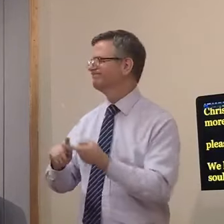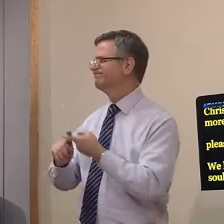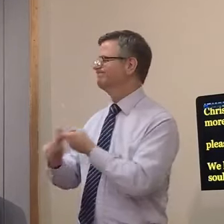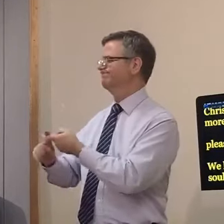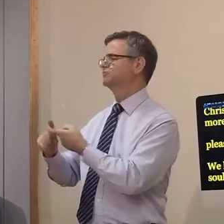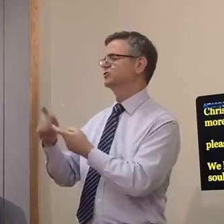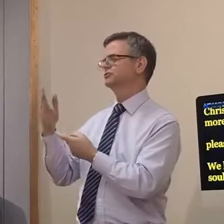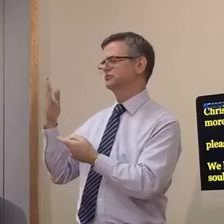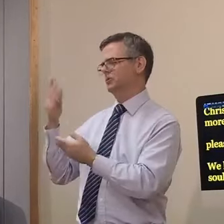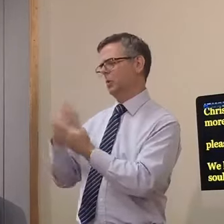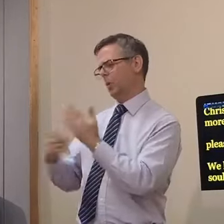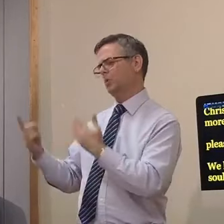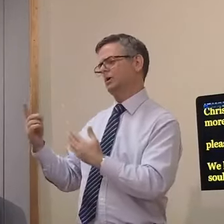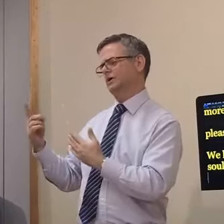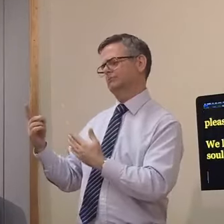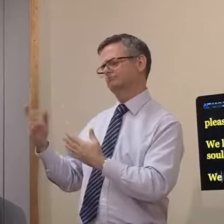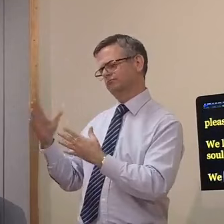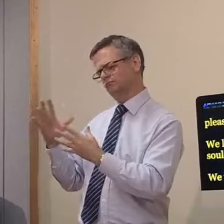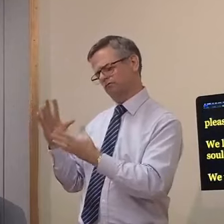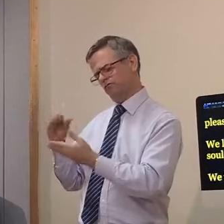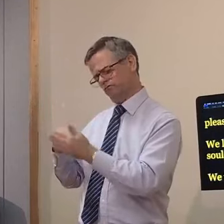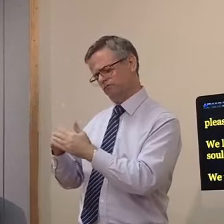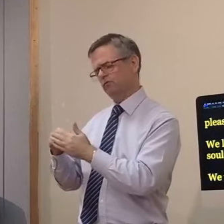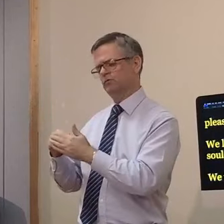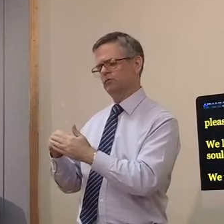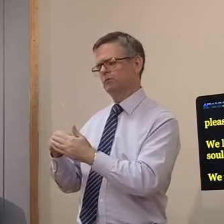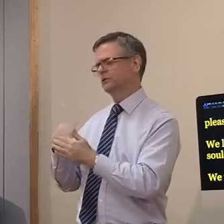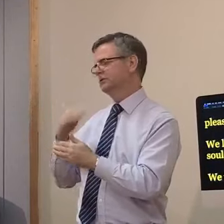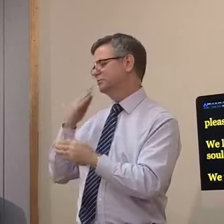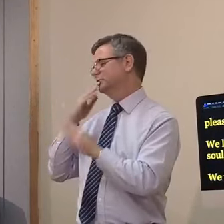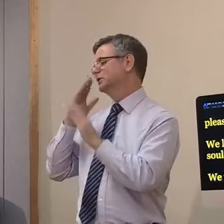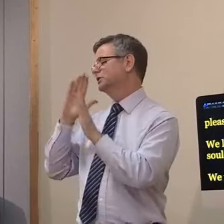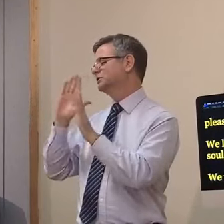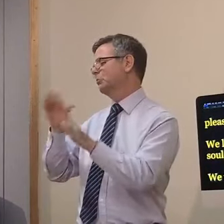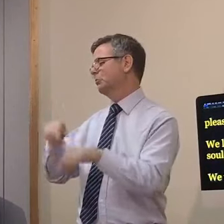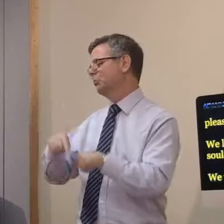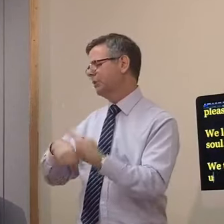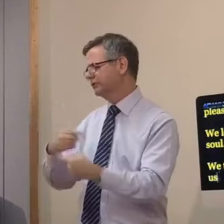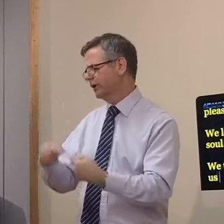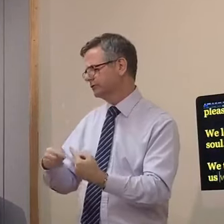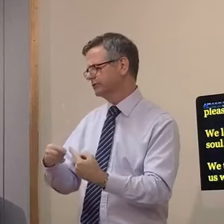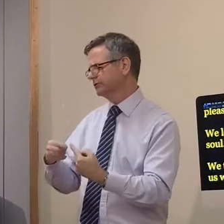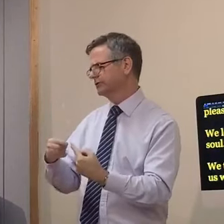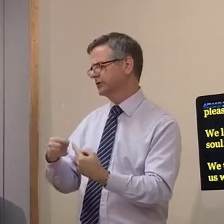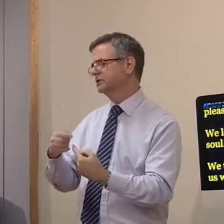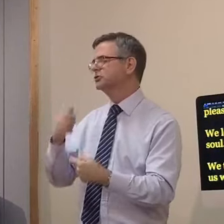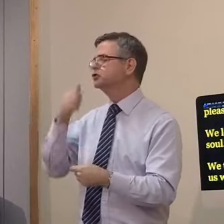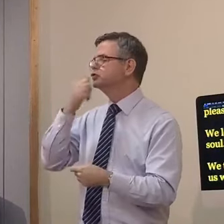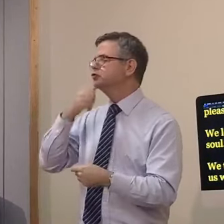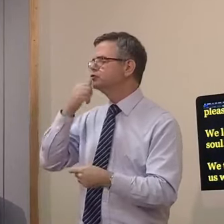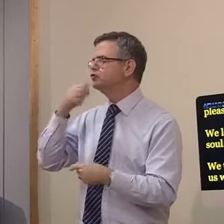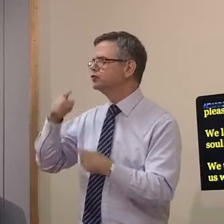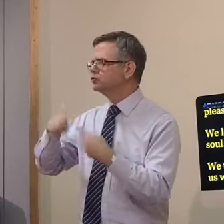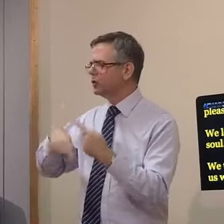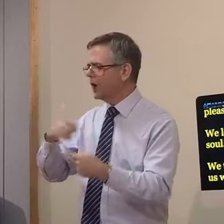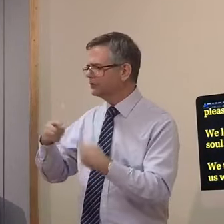entirely and pray thou bless us with that precious instrumentality in the days ahead